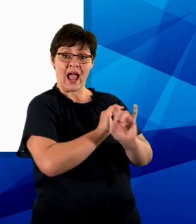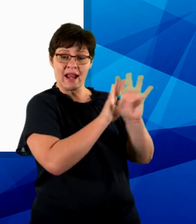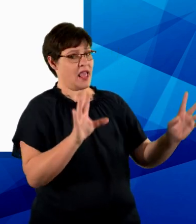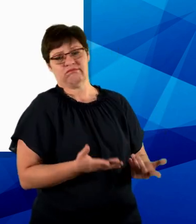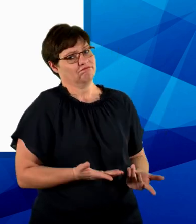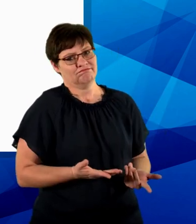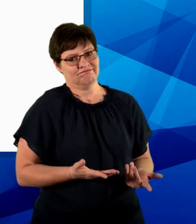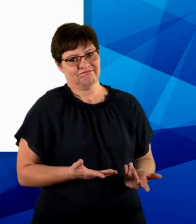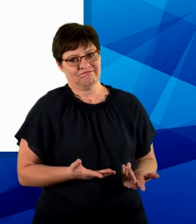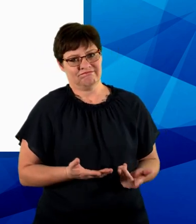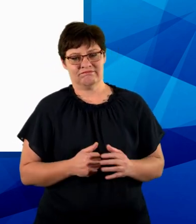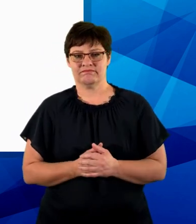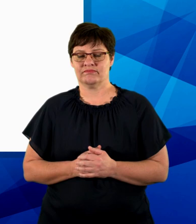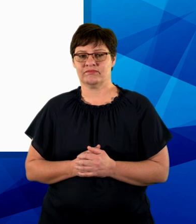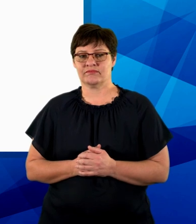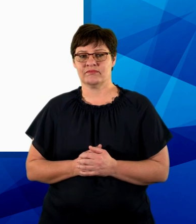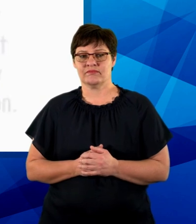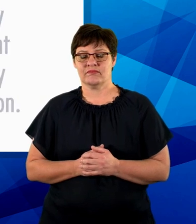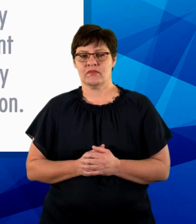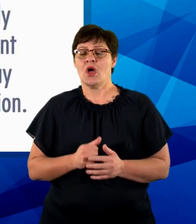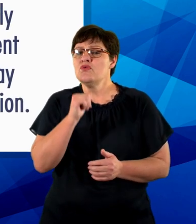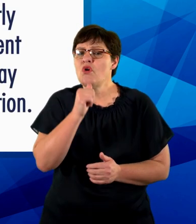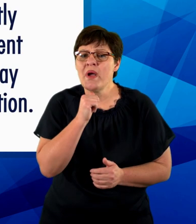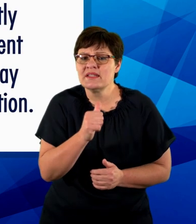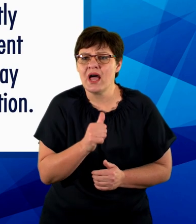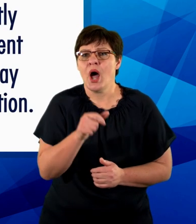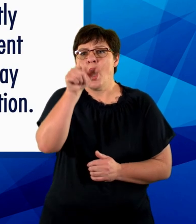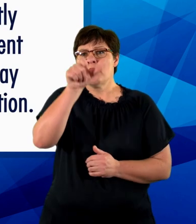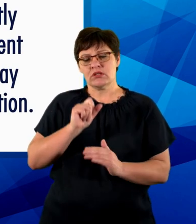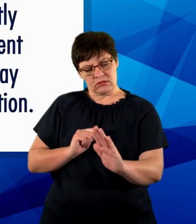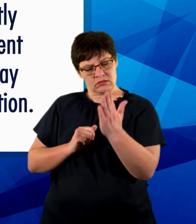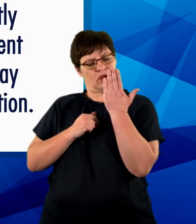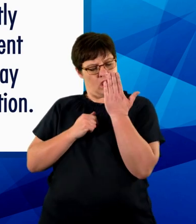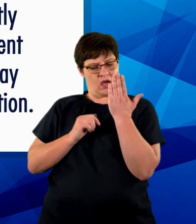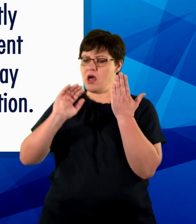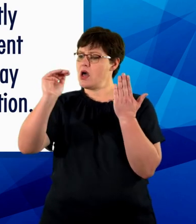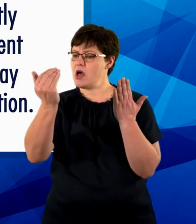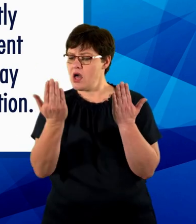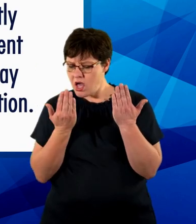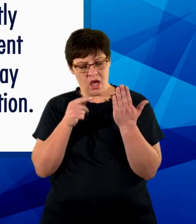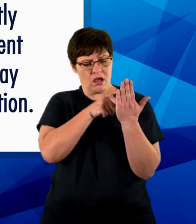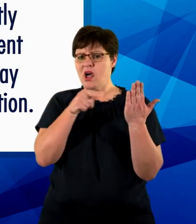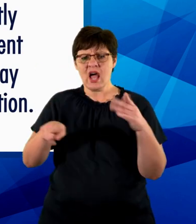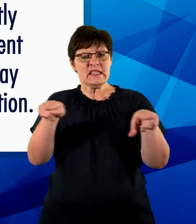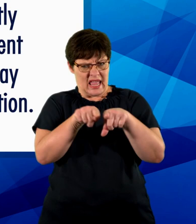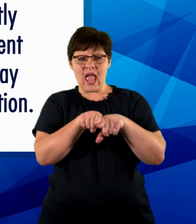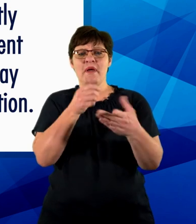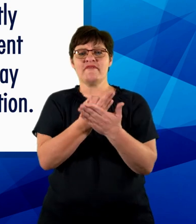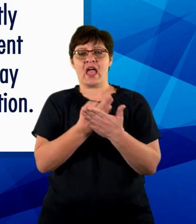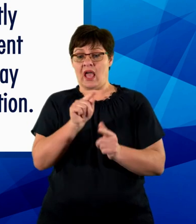obvious to the reader. Even when people are confronted with exactly the same facts they can still come to different conclusions.